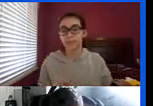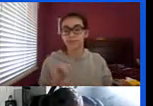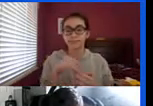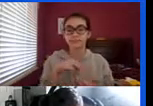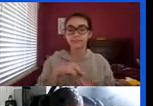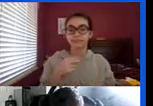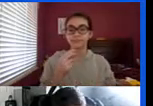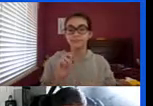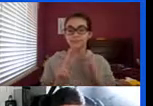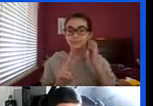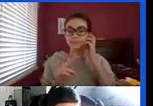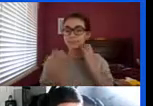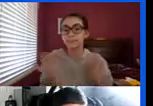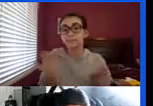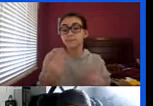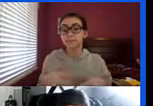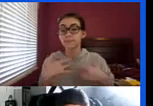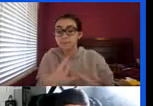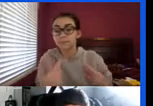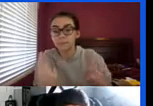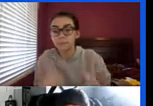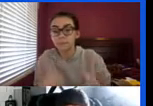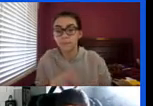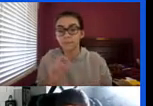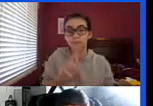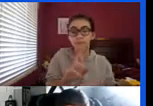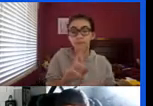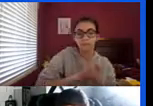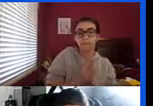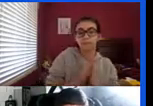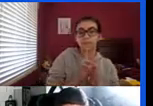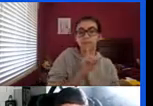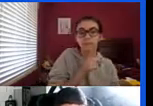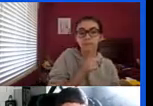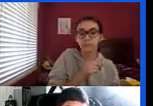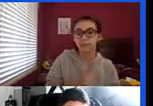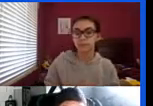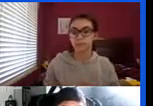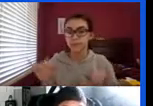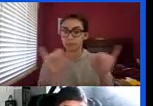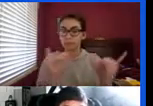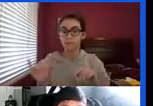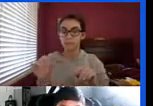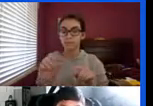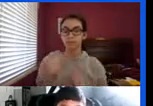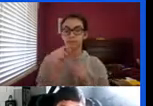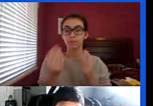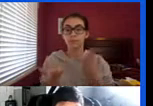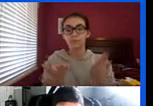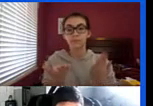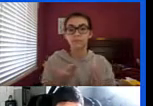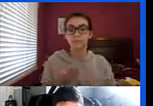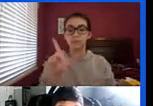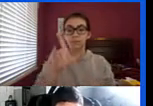a synonym for probably is likely an antonym unlikely